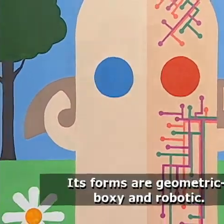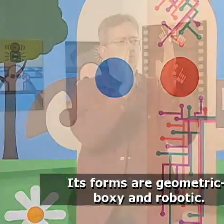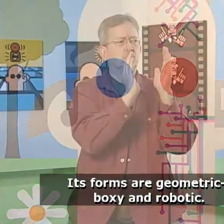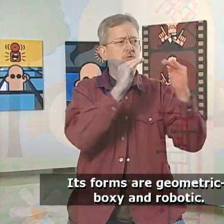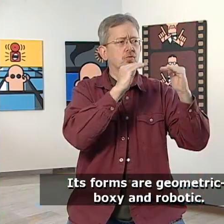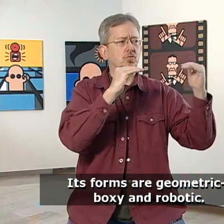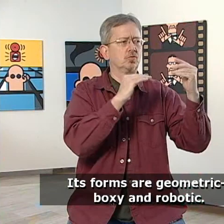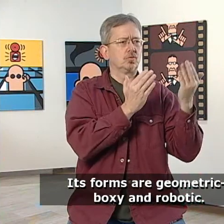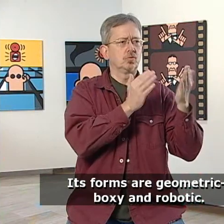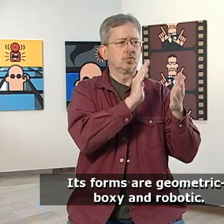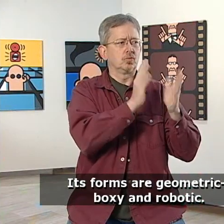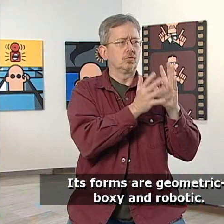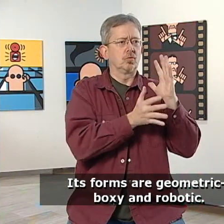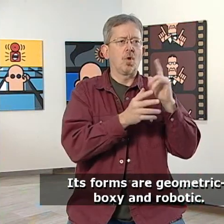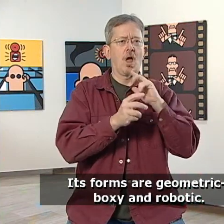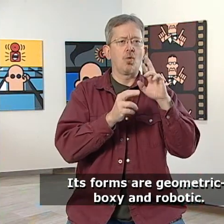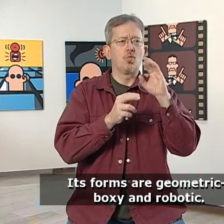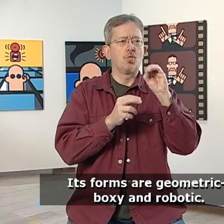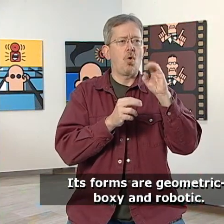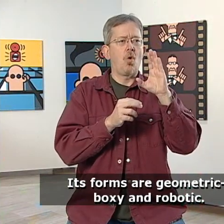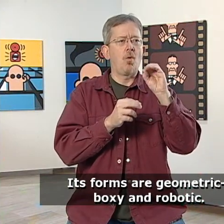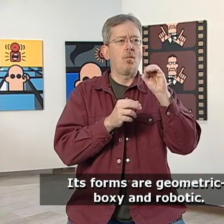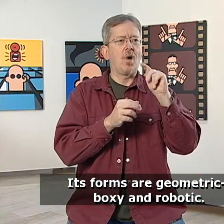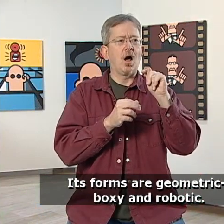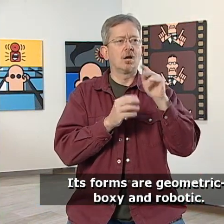It's forms are geometric, boxy, and robotic.